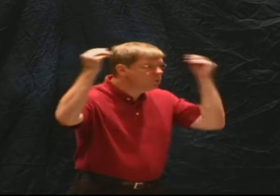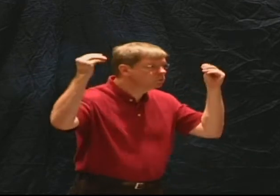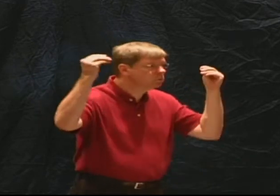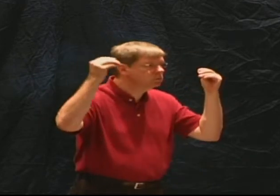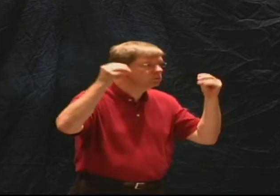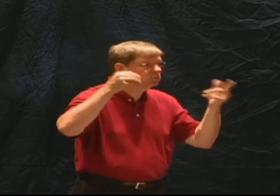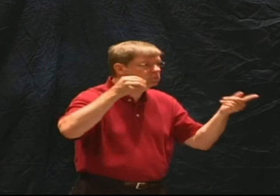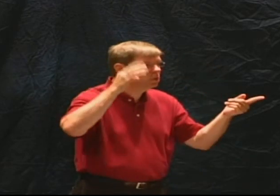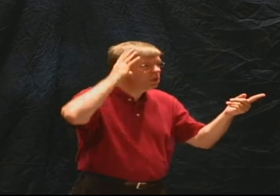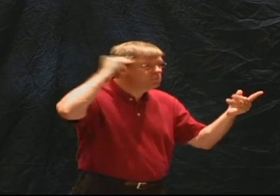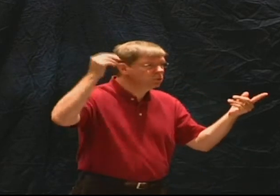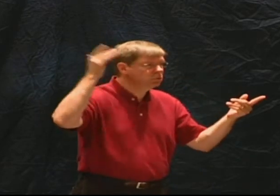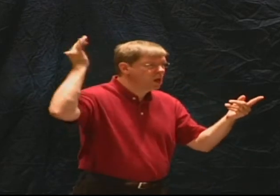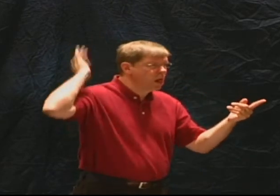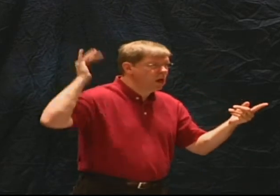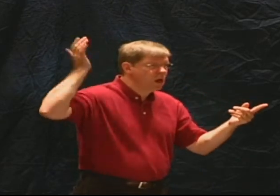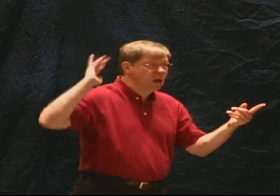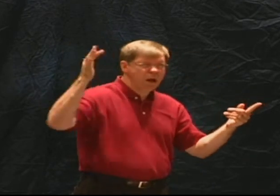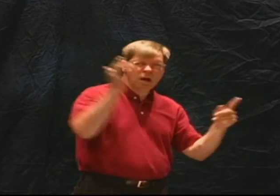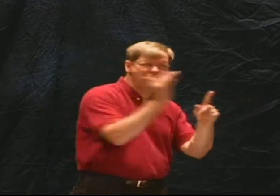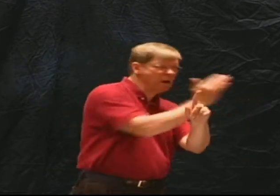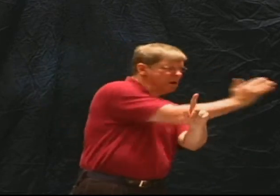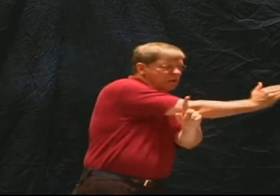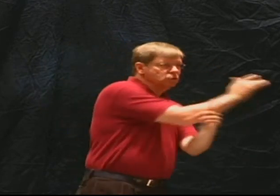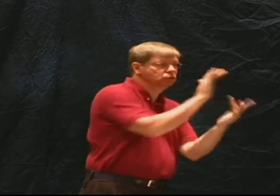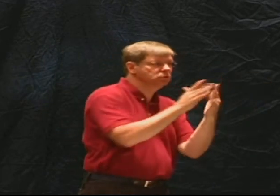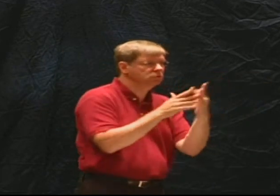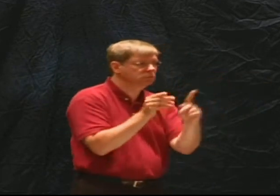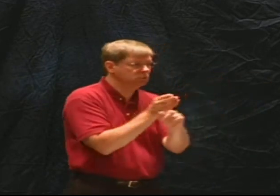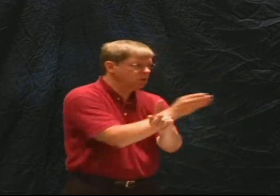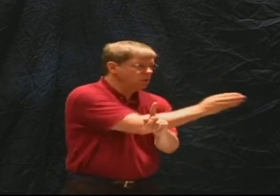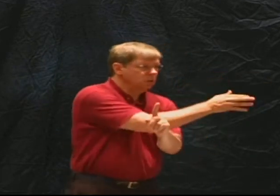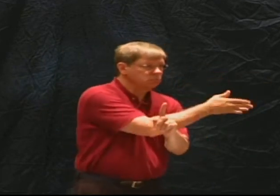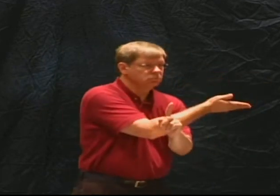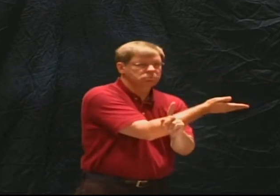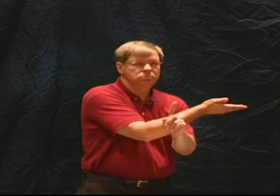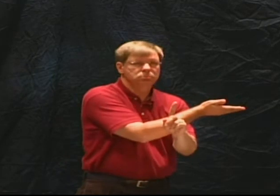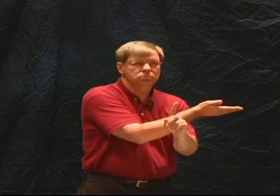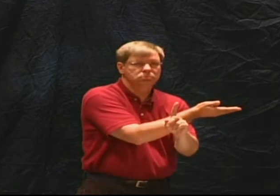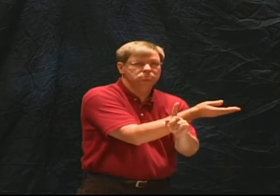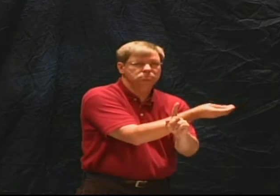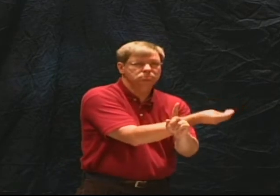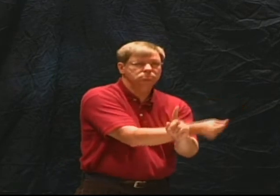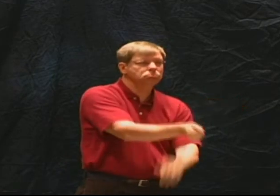the first part of the bible was written many thousands of years ago by moses